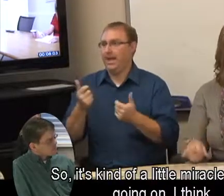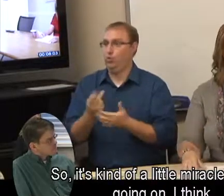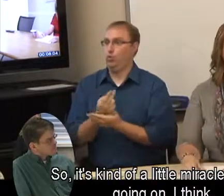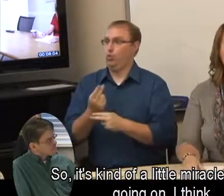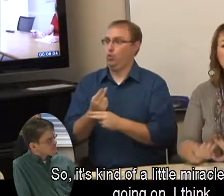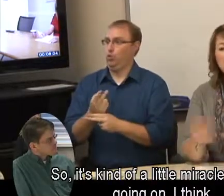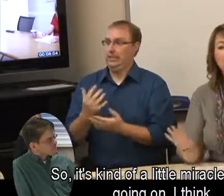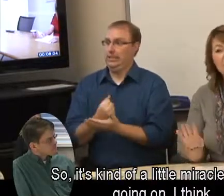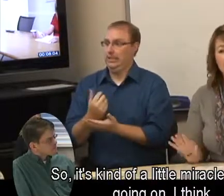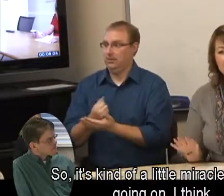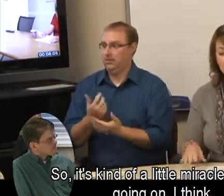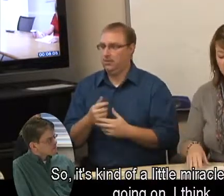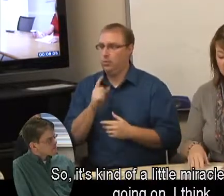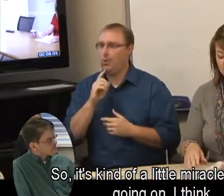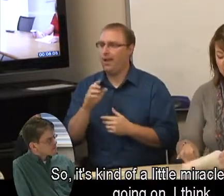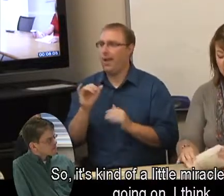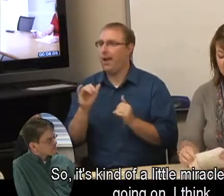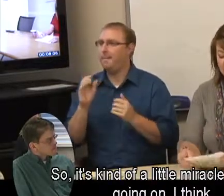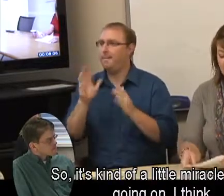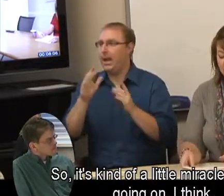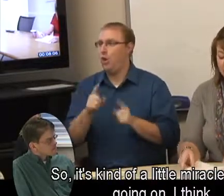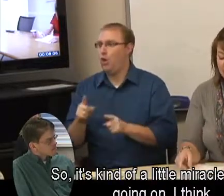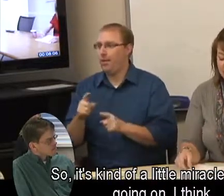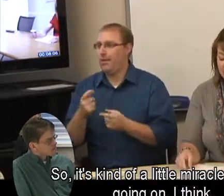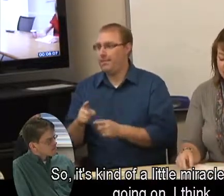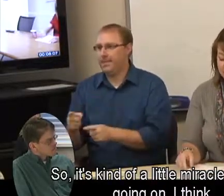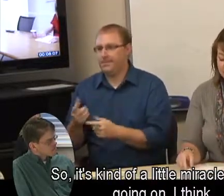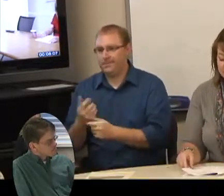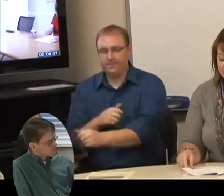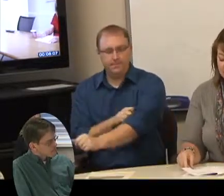kind of a little miracle situation going on, I think.